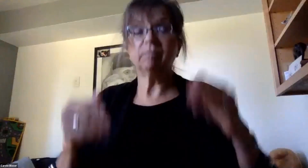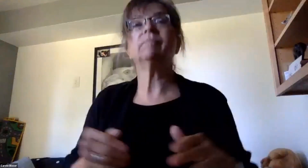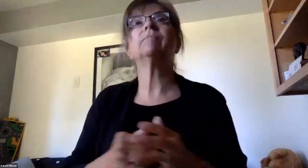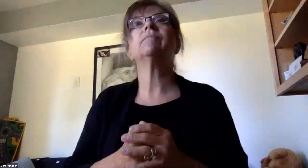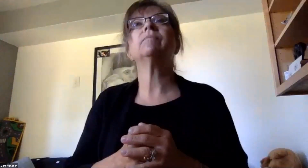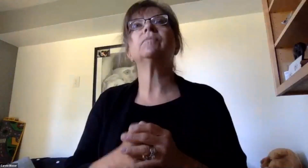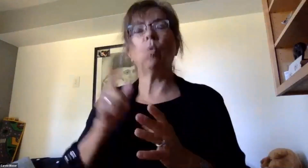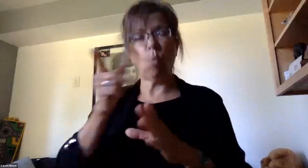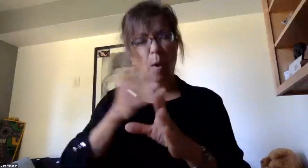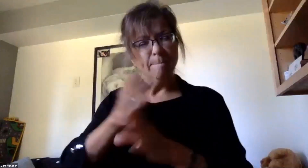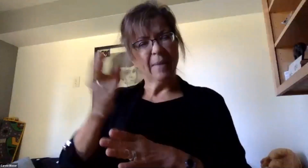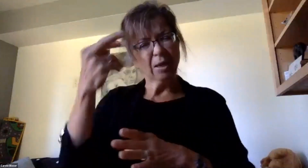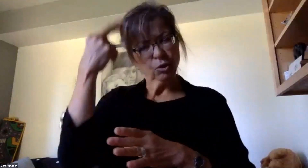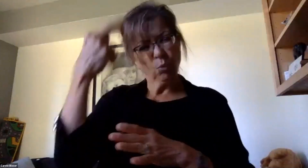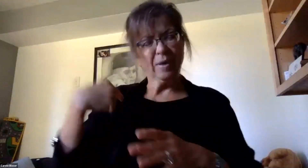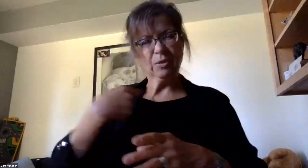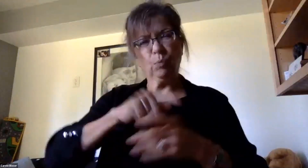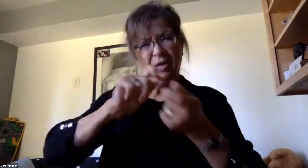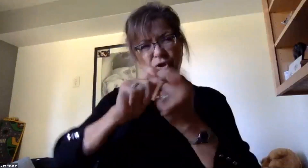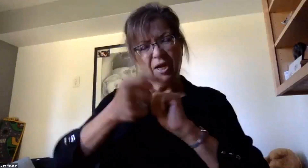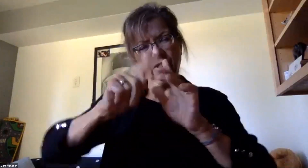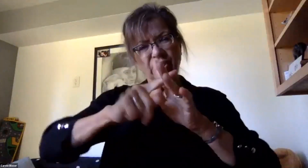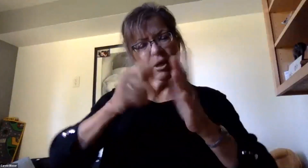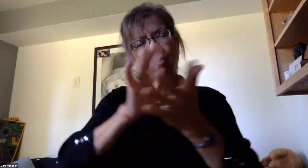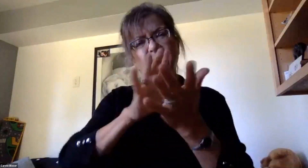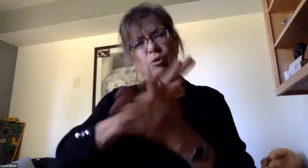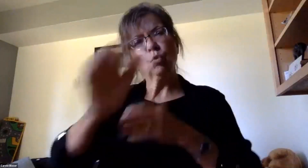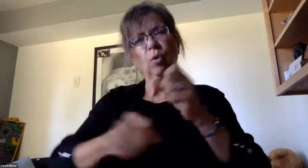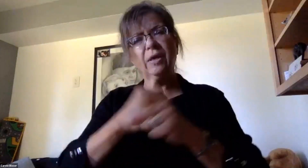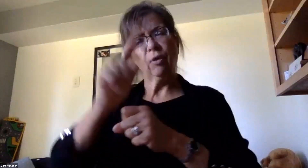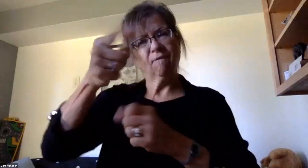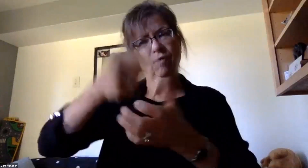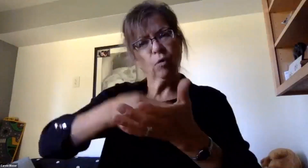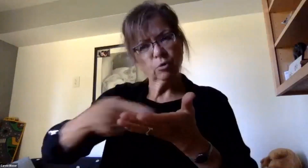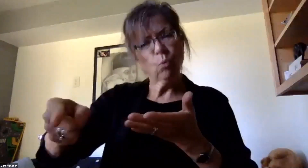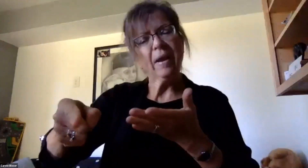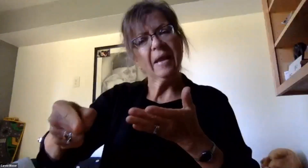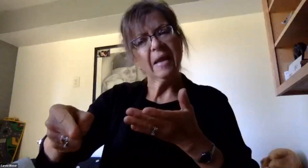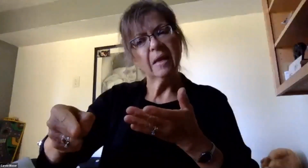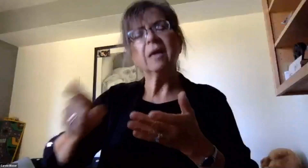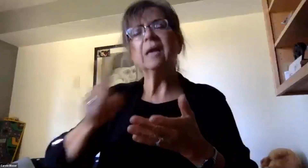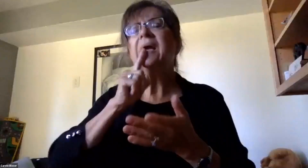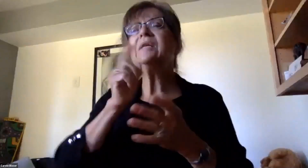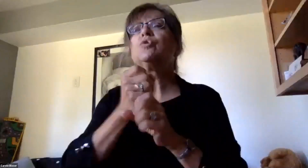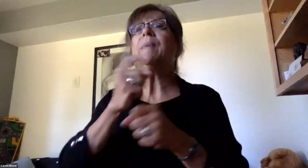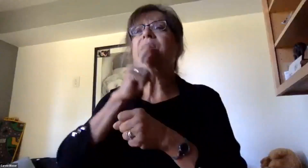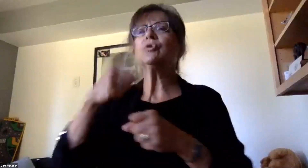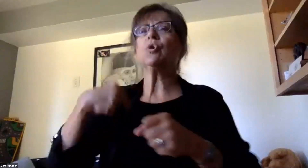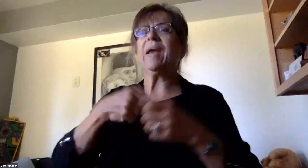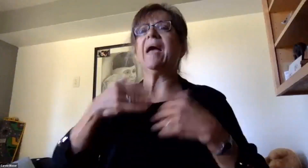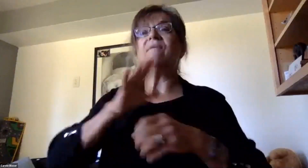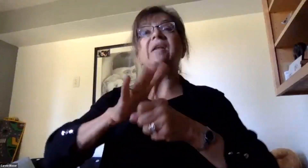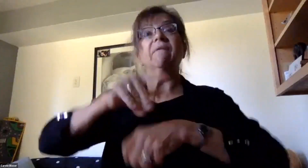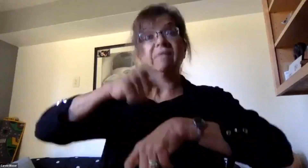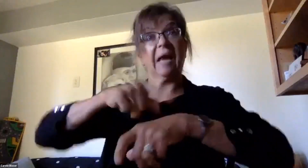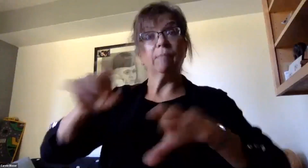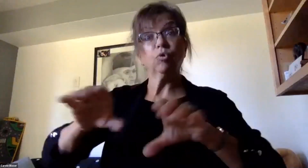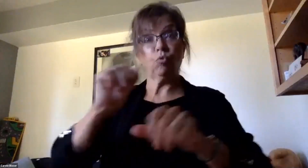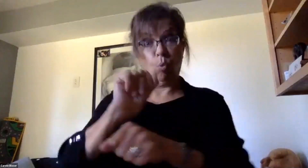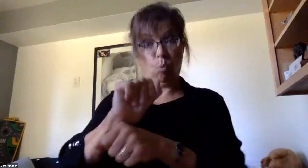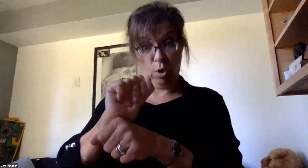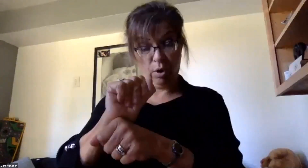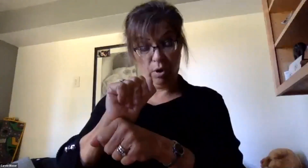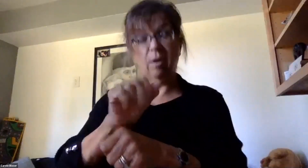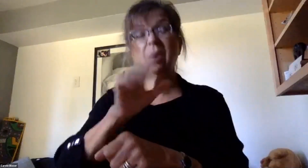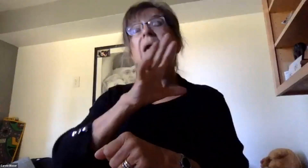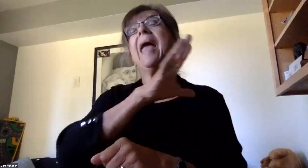major reason we changed the beginning of our school year that first week to conference days was to ensure that we had the time needed to do a lot of that work. And along